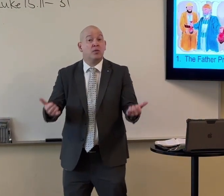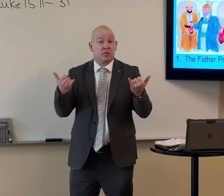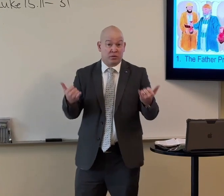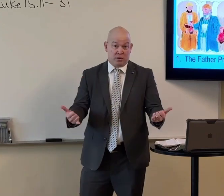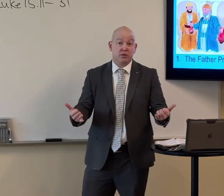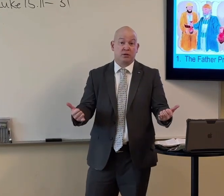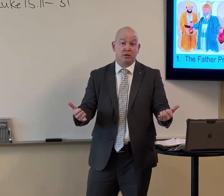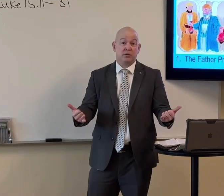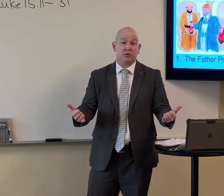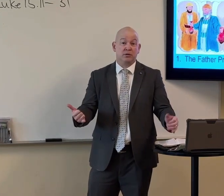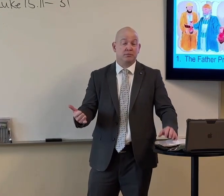Right now.